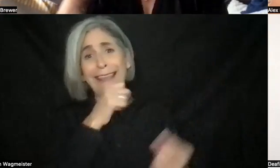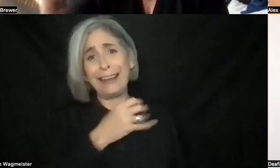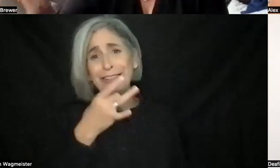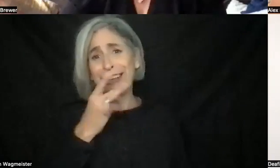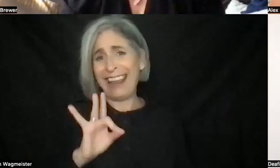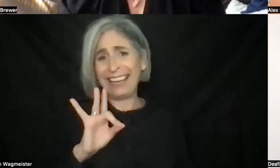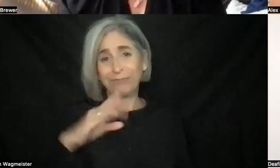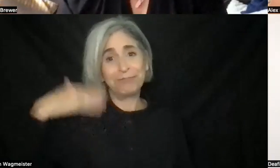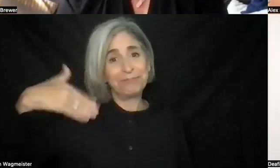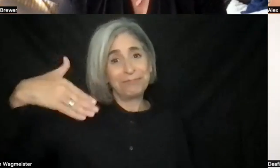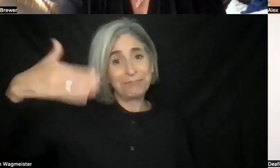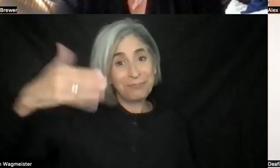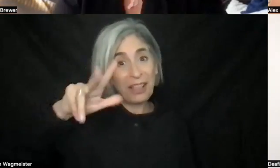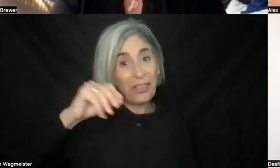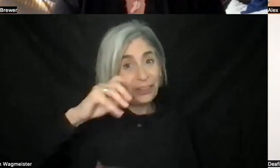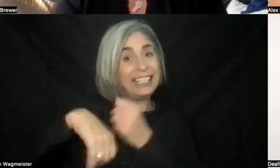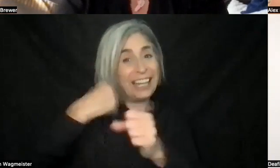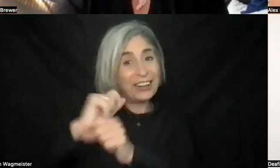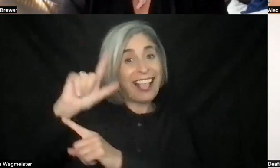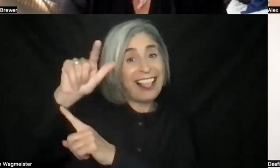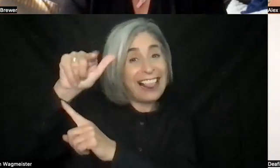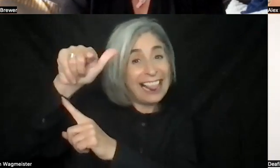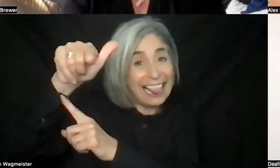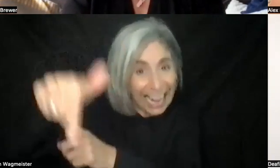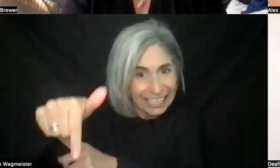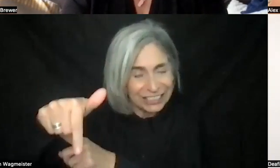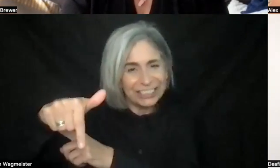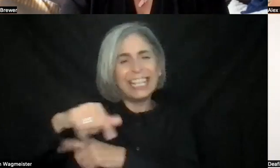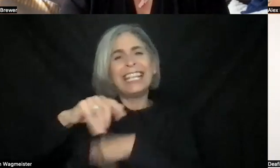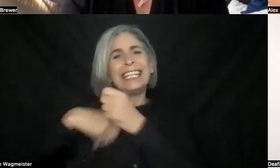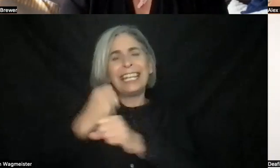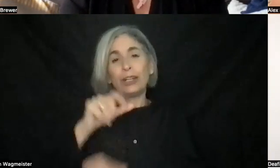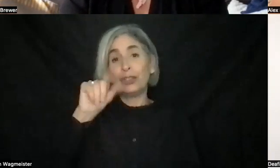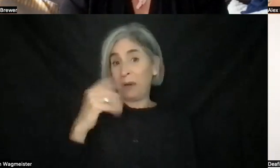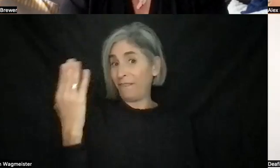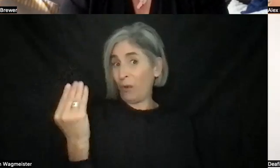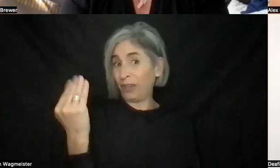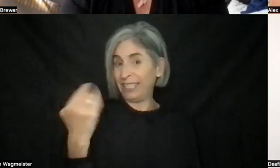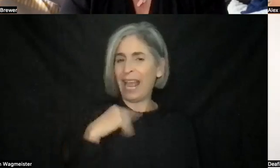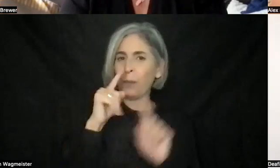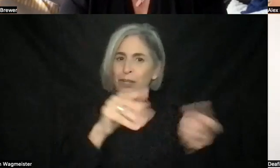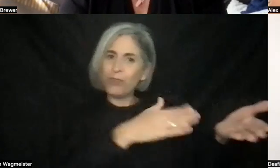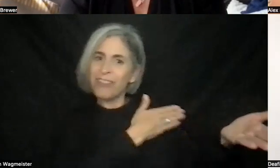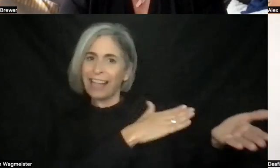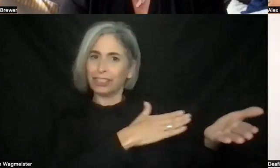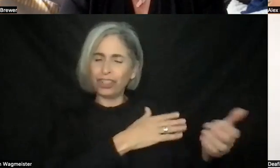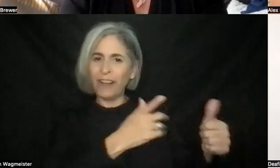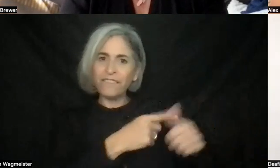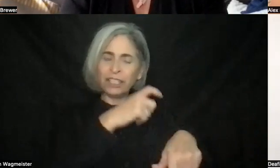forward 30 something years. And in 2014, I was at a concert and for the very first time saw a sign